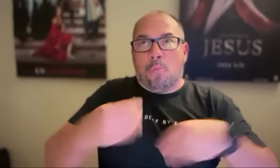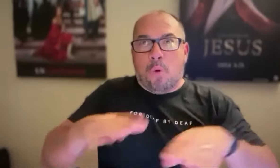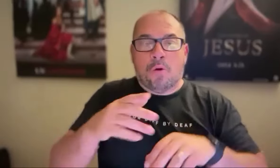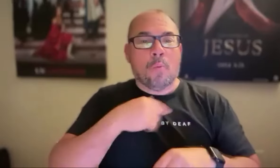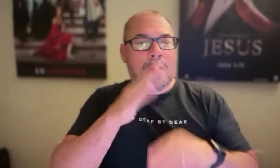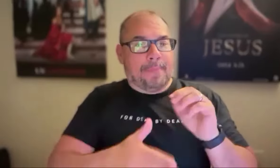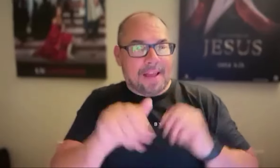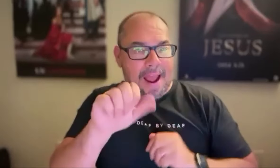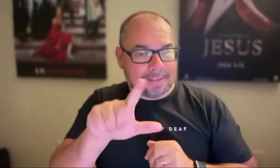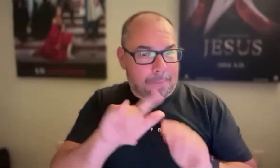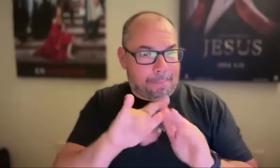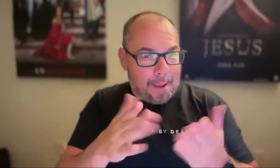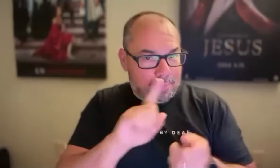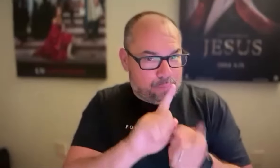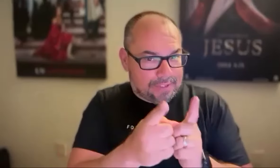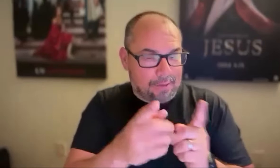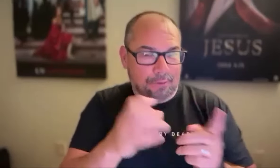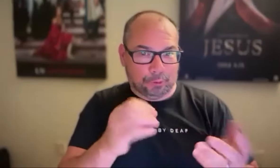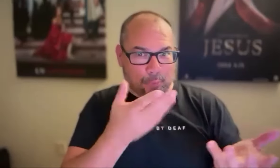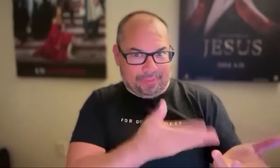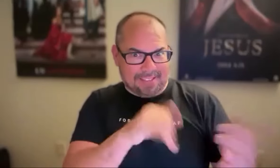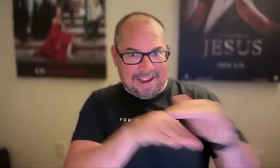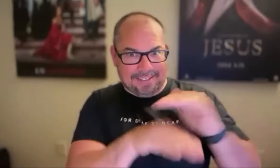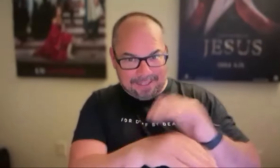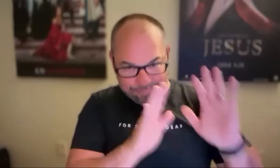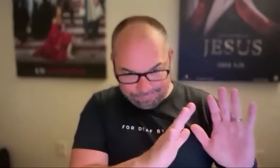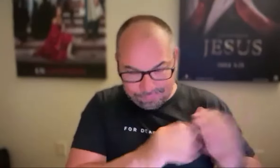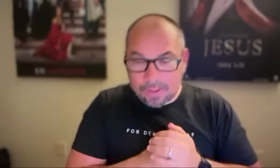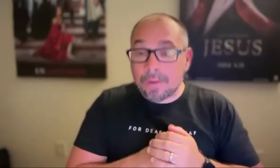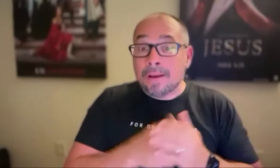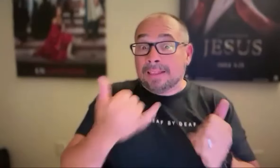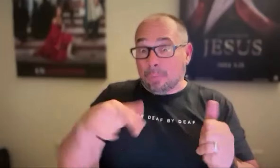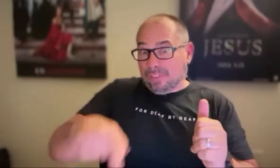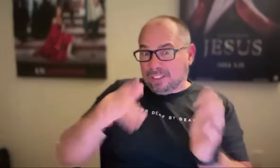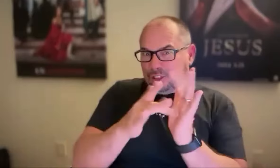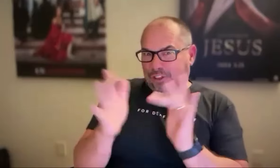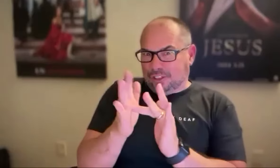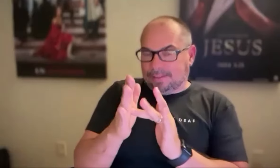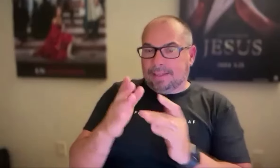We are the organization that had the privilege of completing the first ever complete Bible in any sign language.